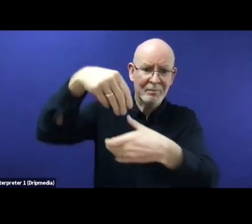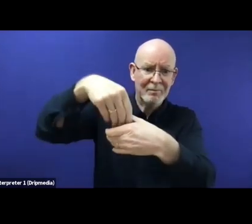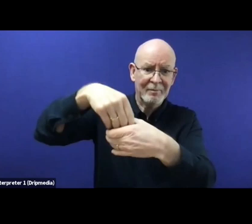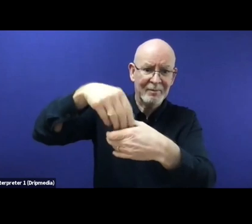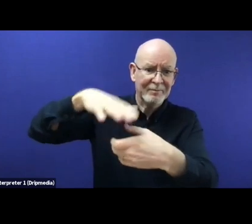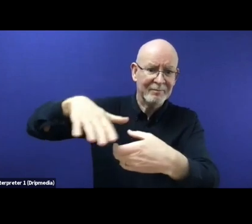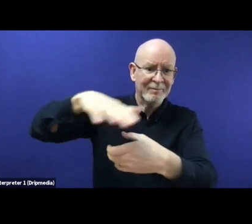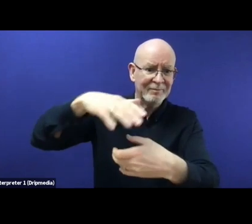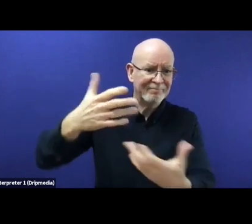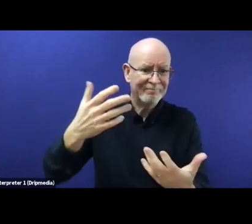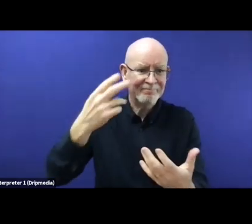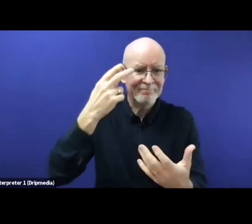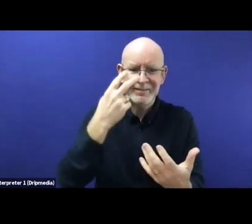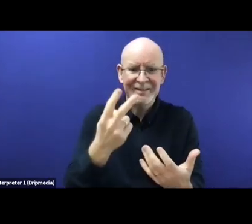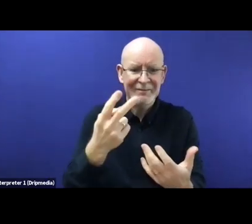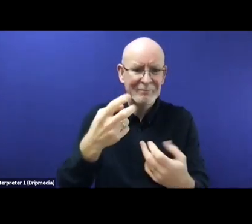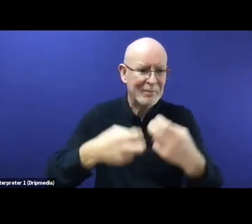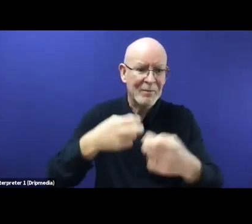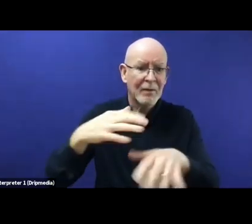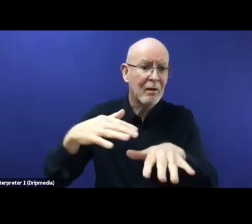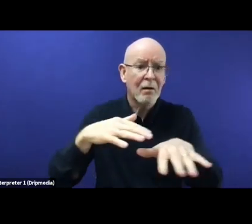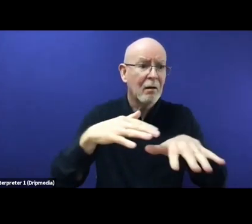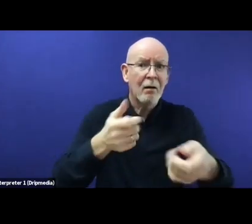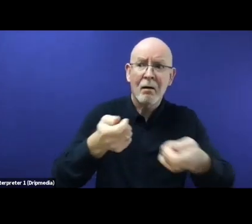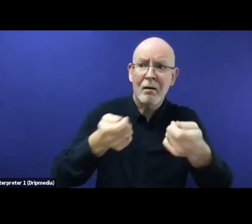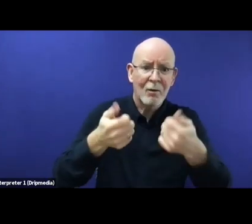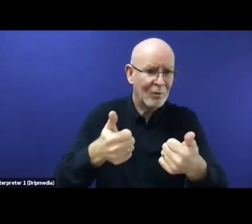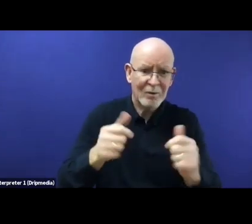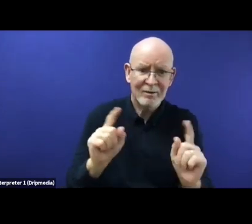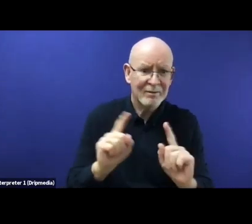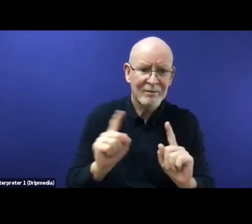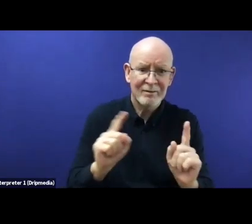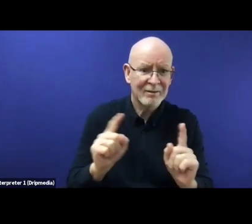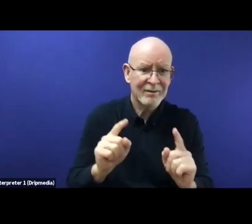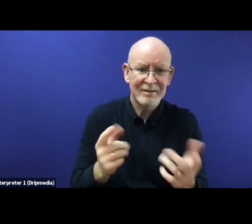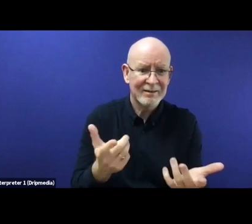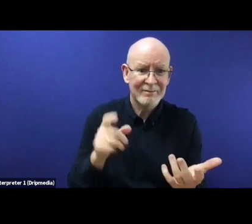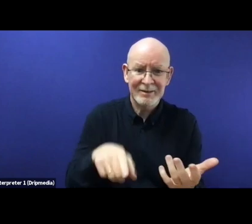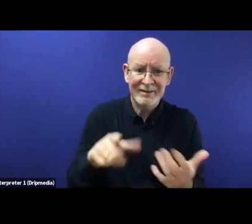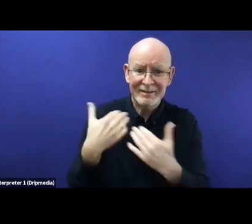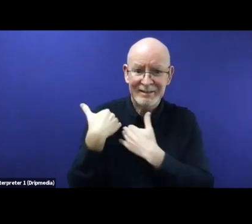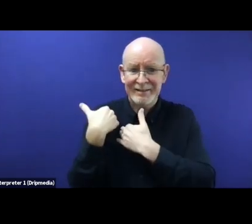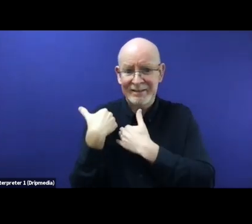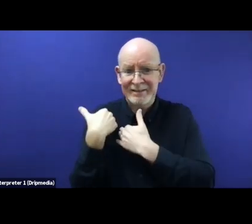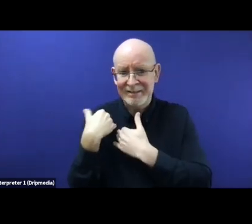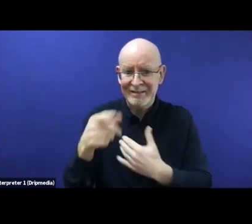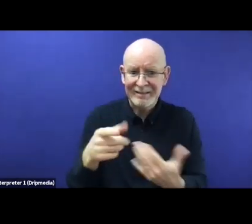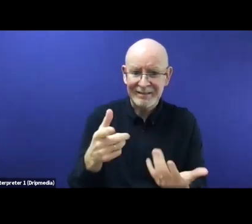enlargement process that was underway in the 2000s. So I think it really raises a lot of concerns and